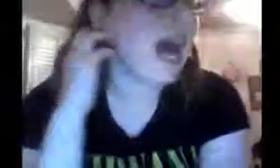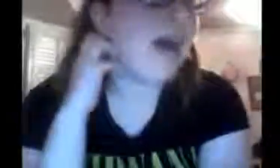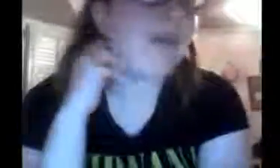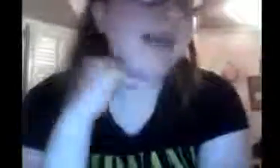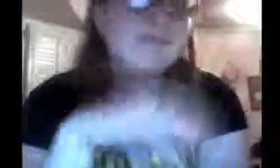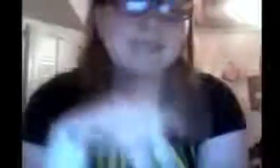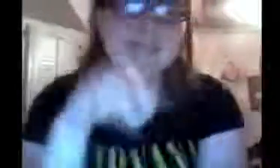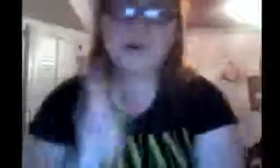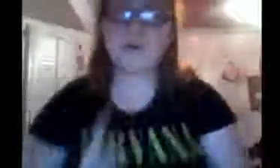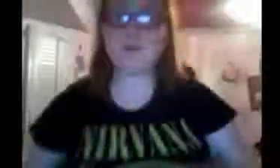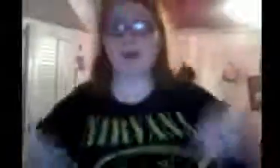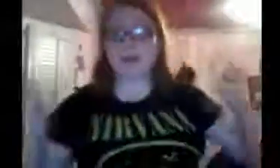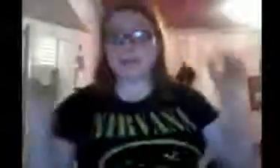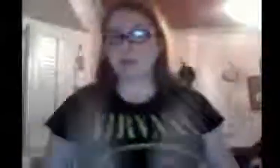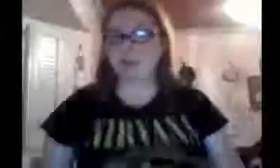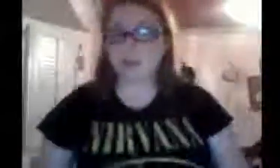Okay. Now, number nine.